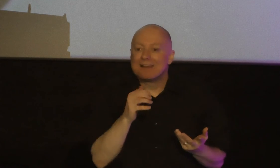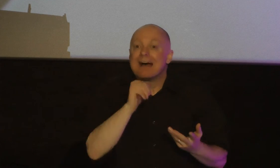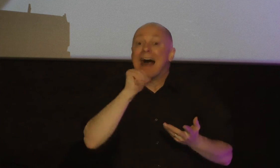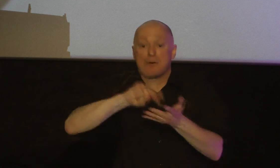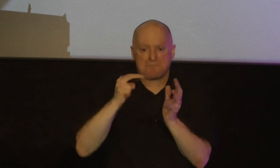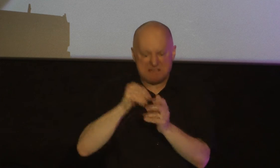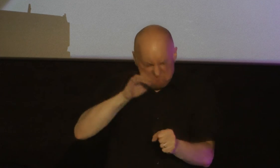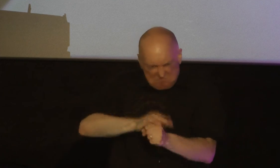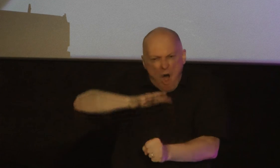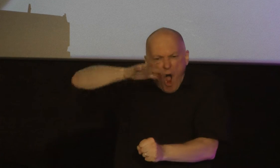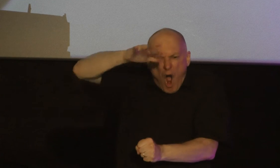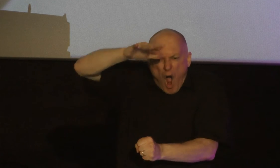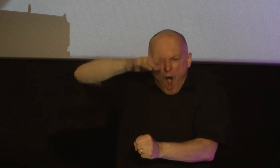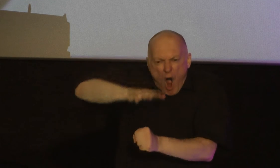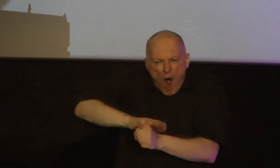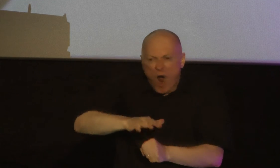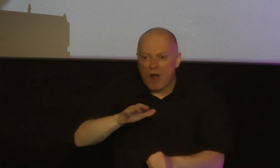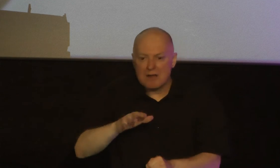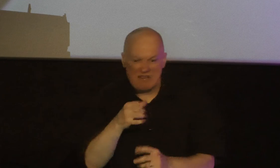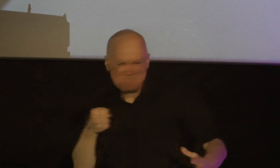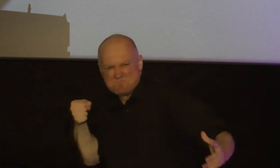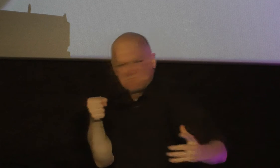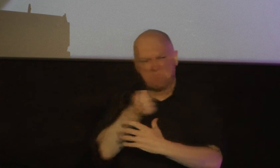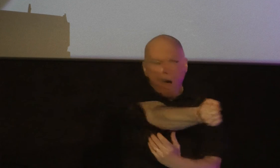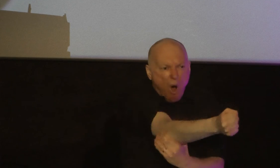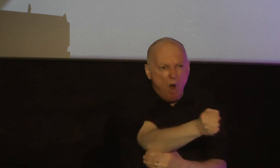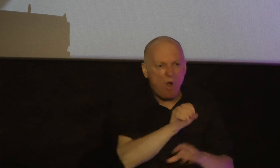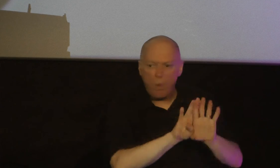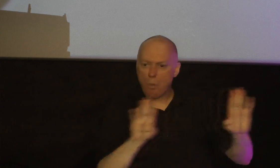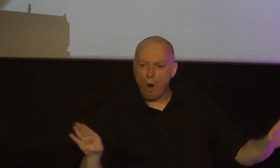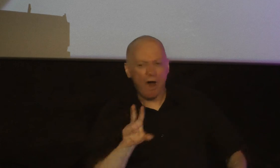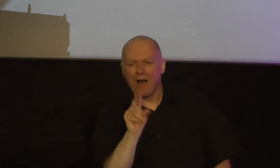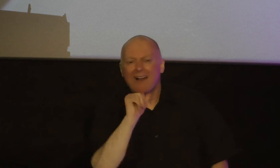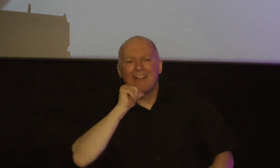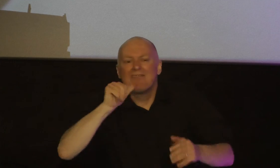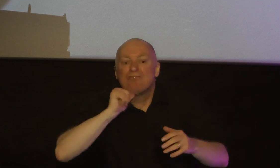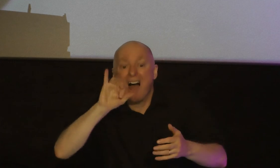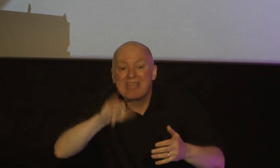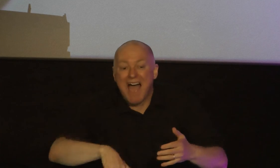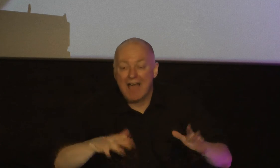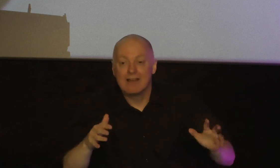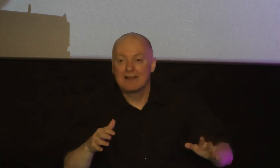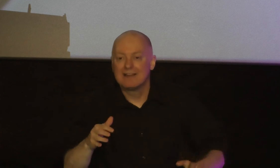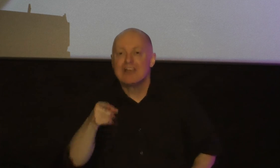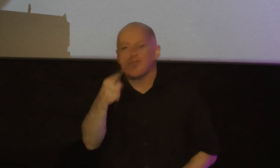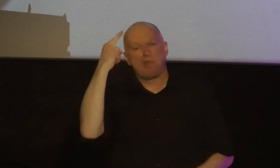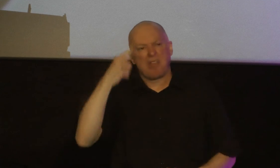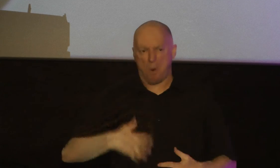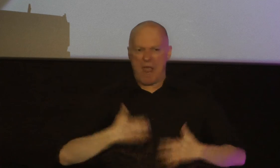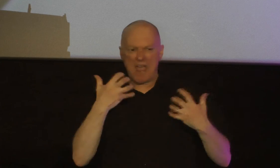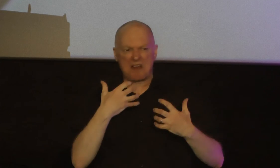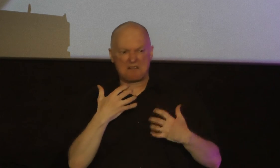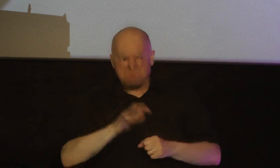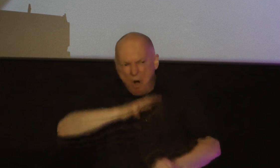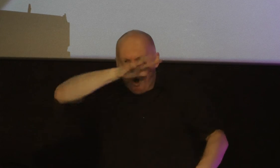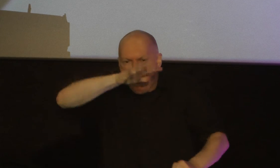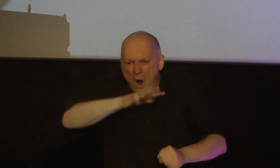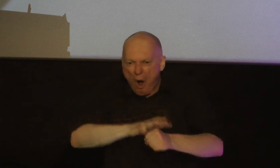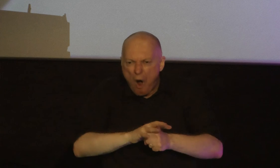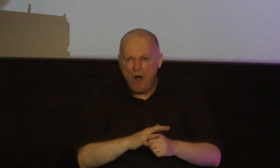hot tempered punch a hole in the wall kind of anger that's not what he's talking about if you're picturing that like you're picturing the guy James is talking to be